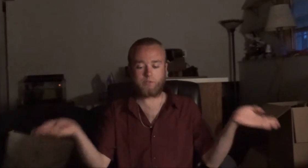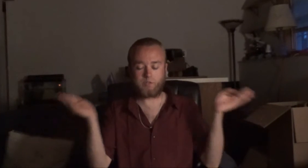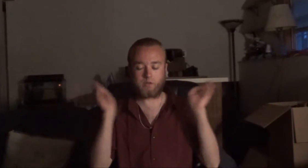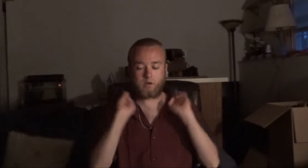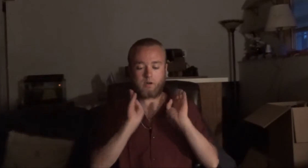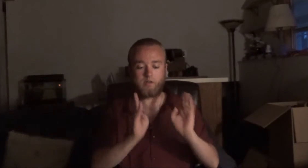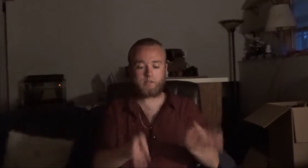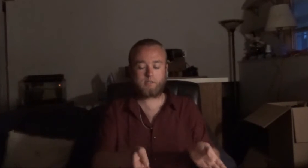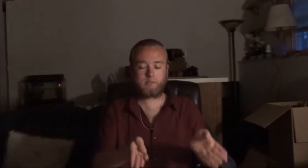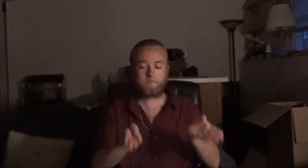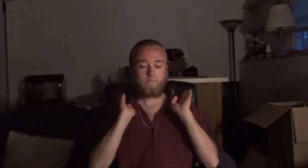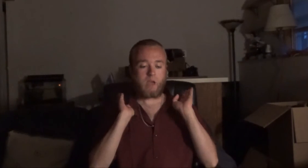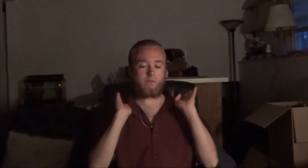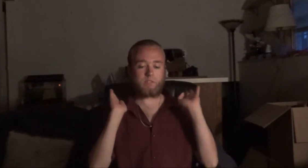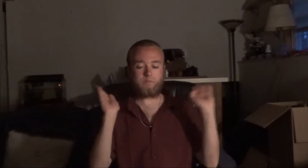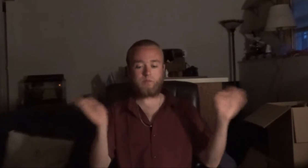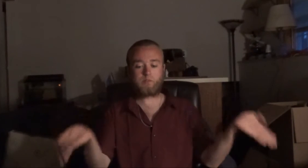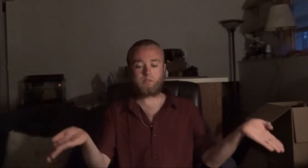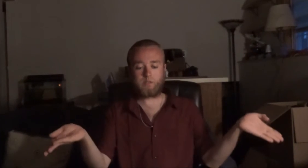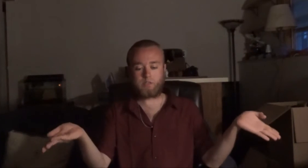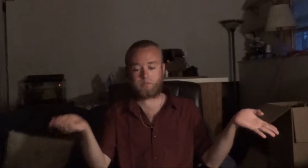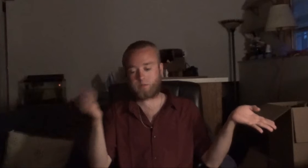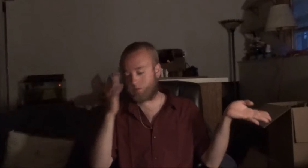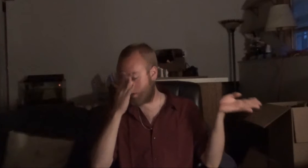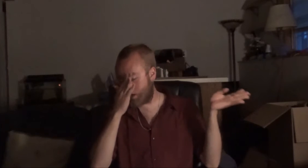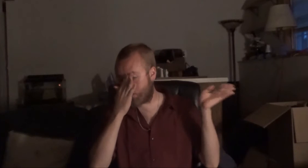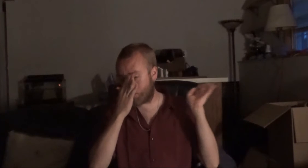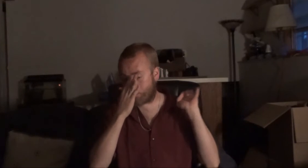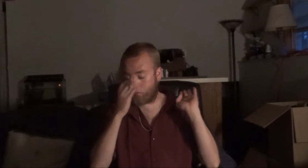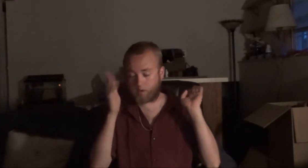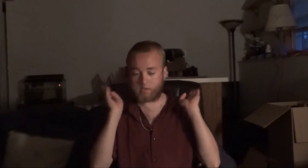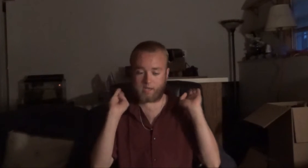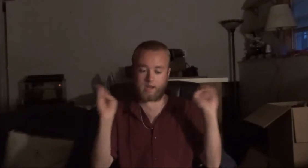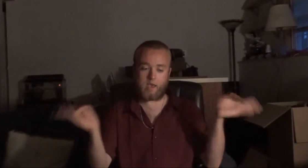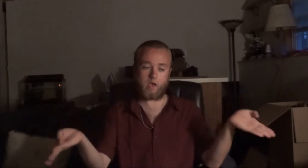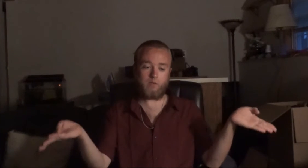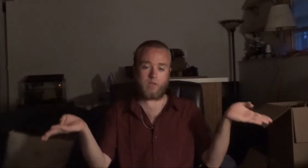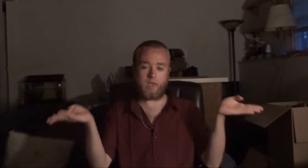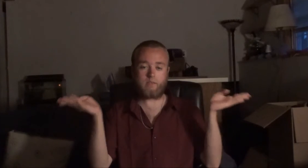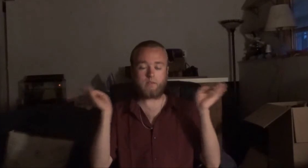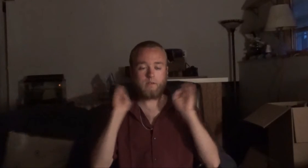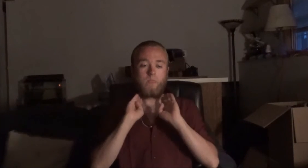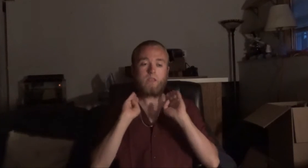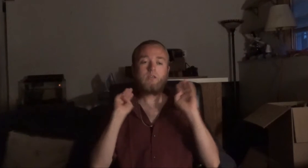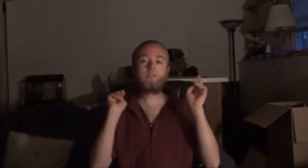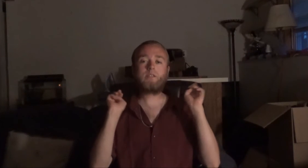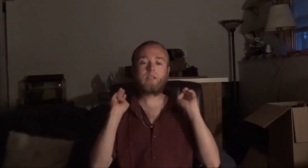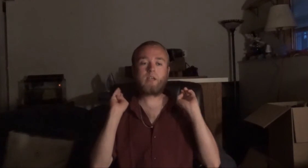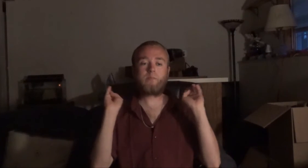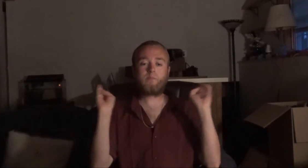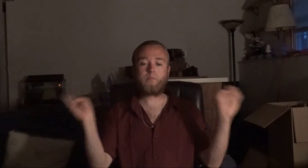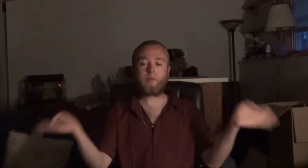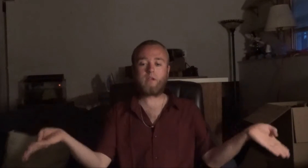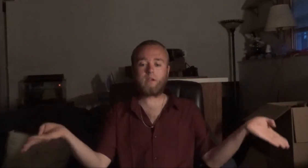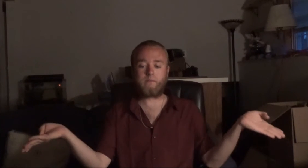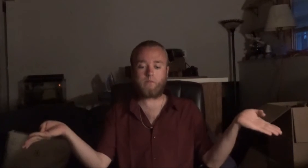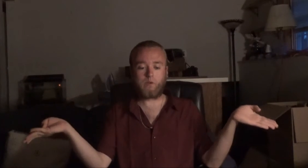pushing cards, having some personal issues going on, trying to work that out, and here's the thing I've been preparing for.